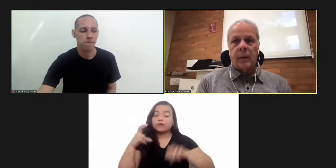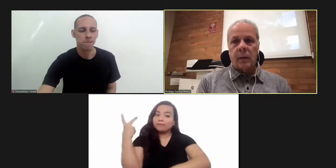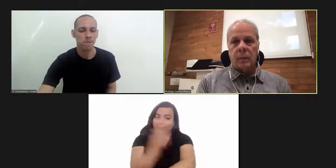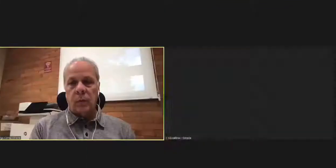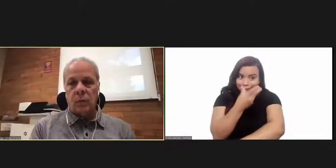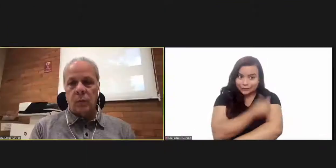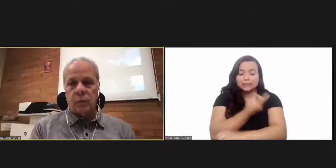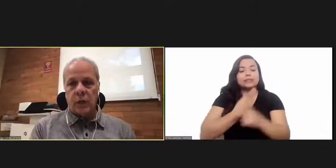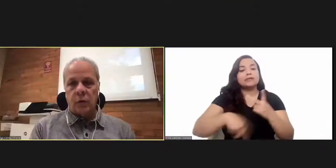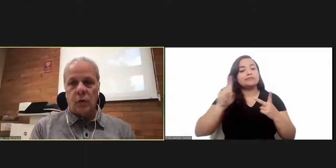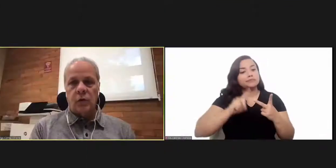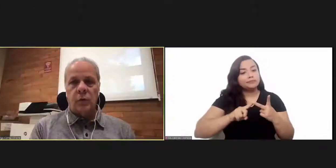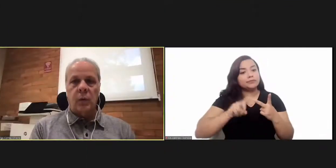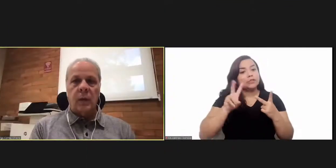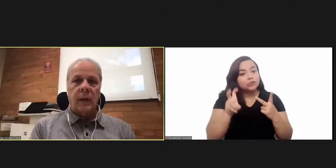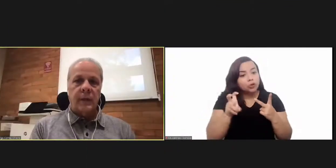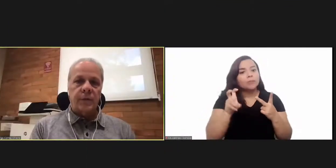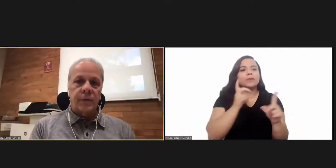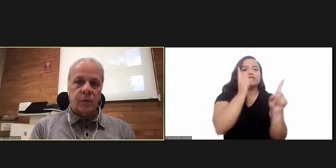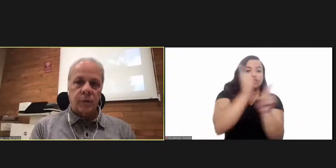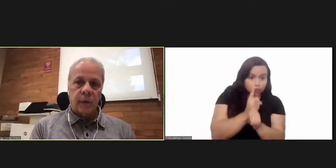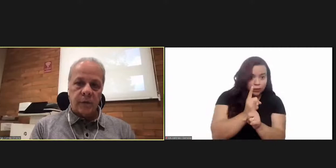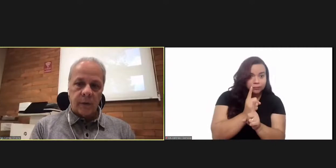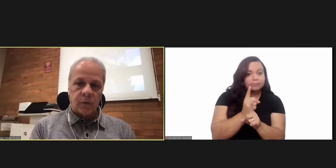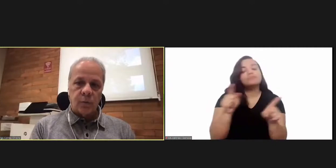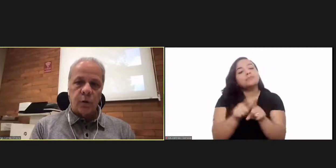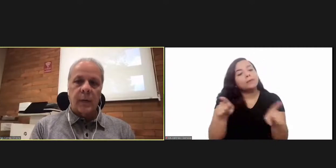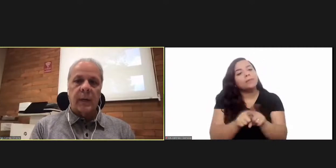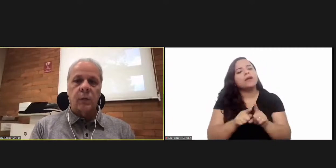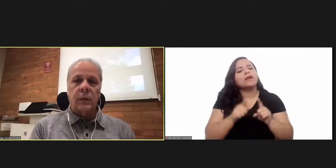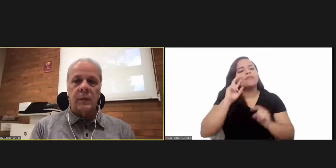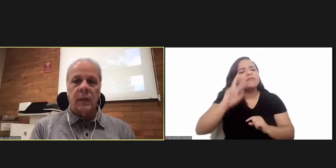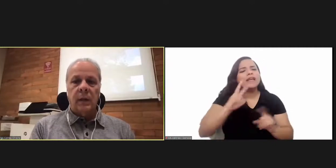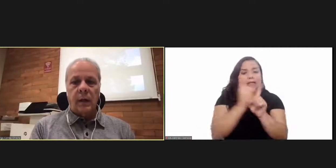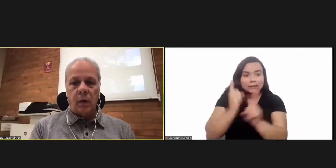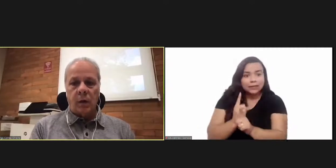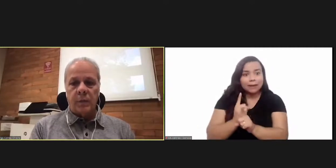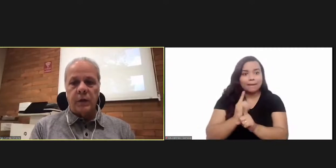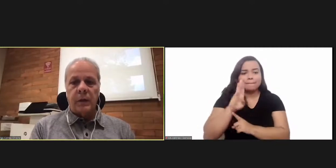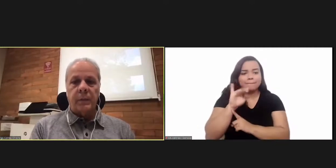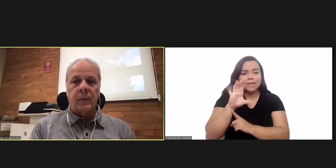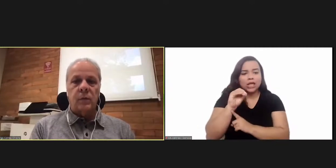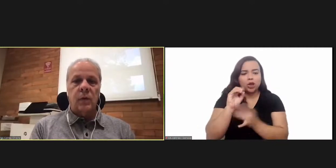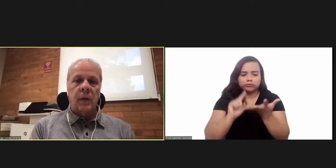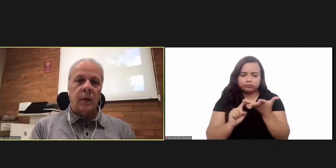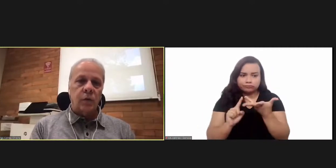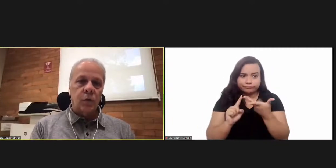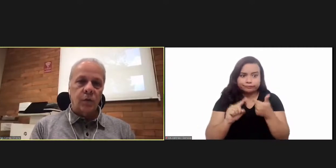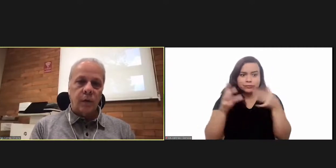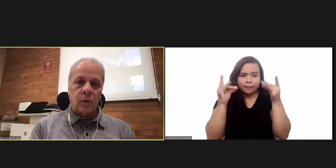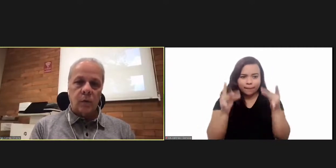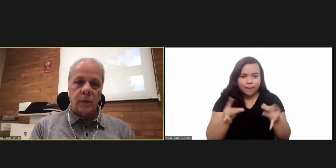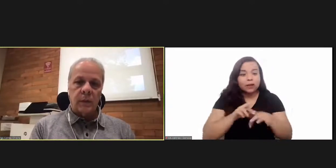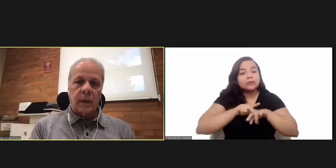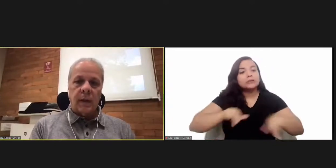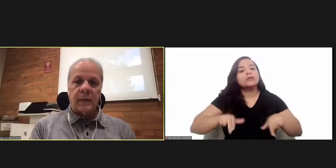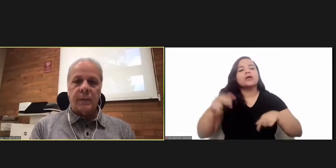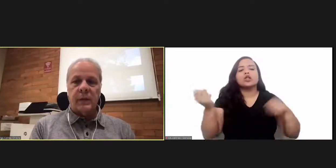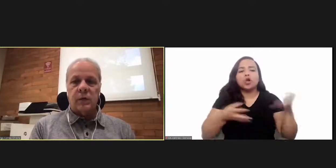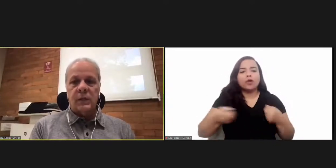vaccine a vaccine diagnosis identification of biomarkers new drugs